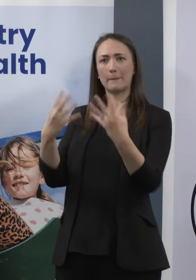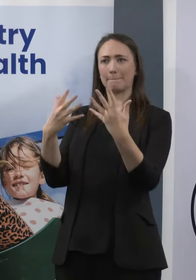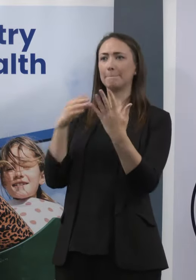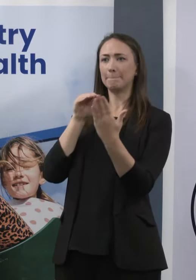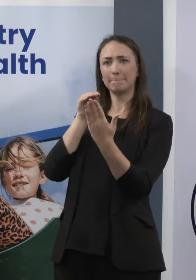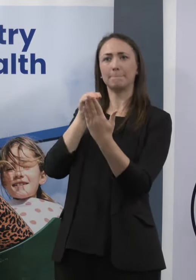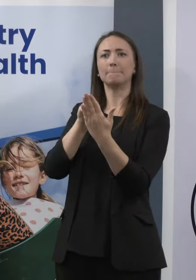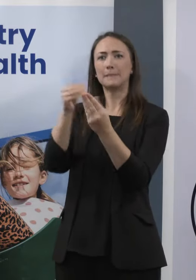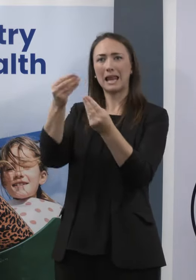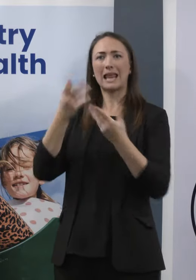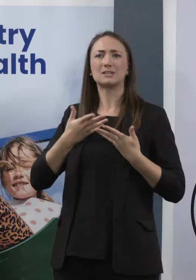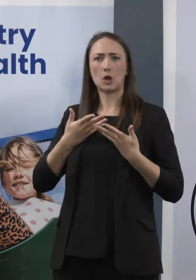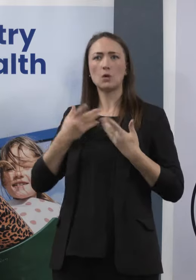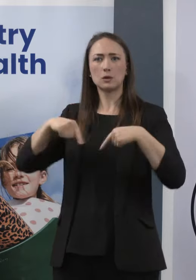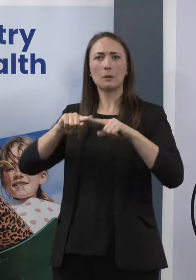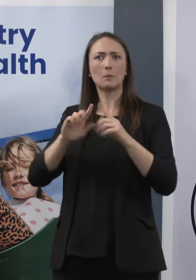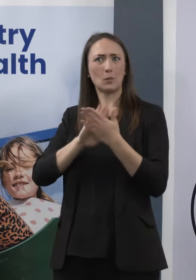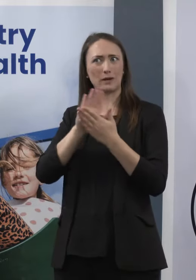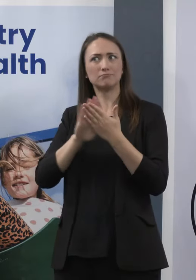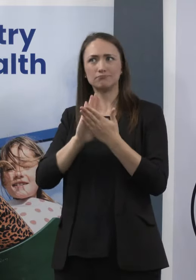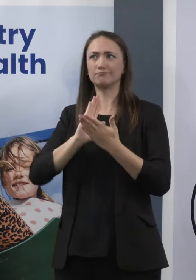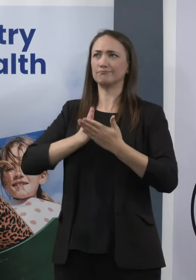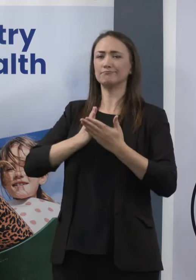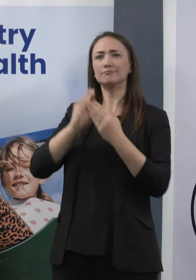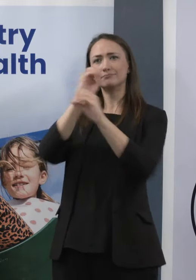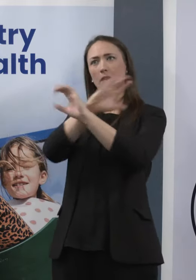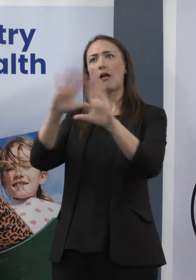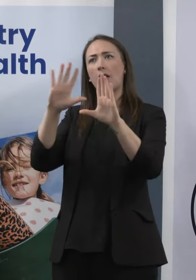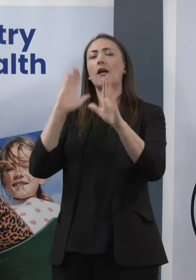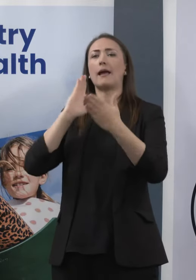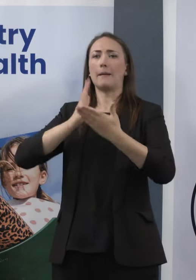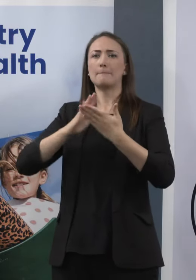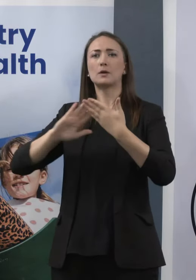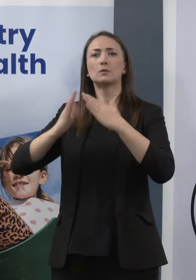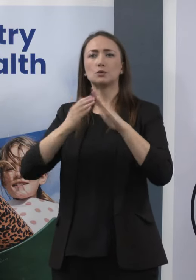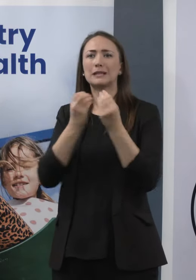of the burden of infection out there in the community.